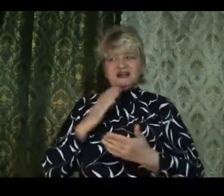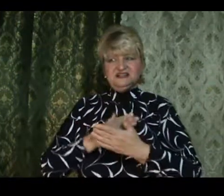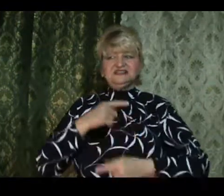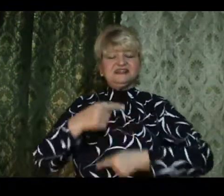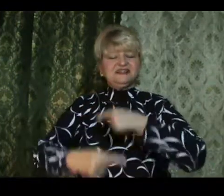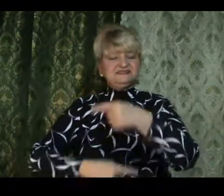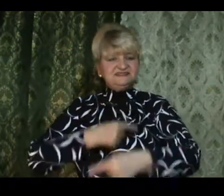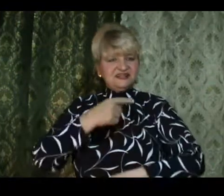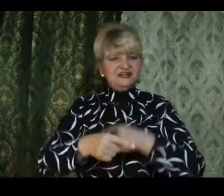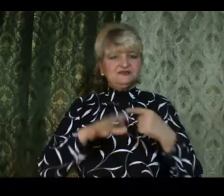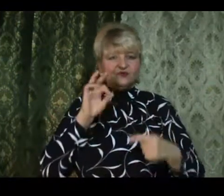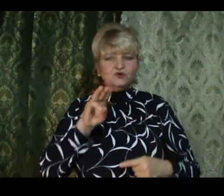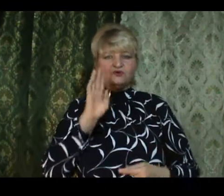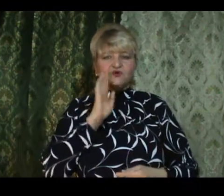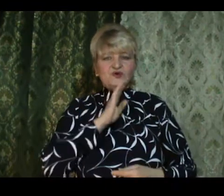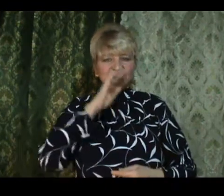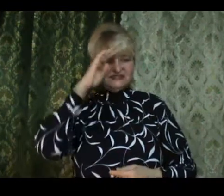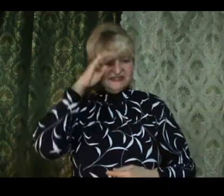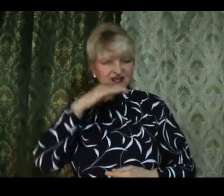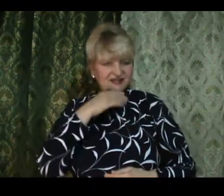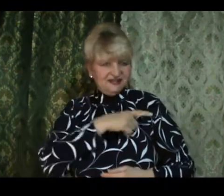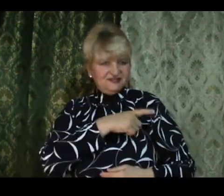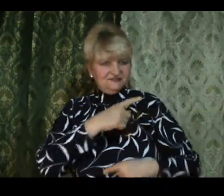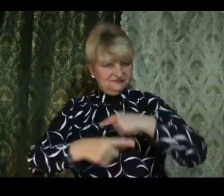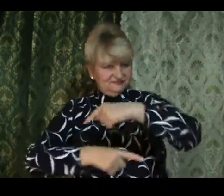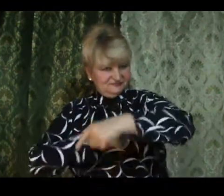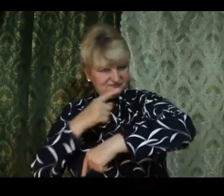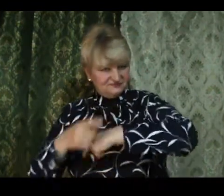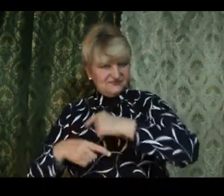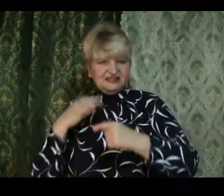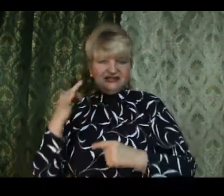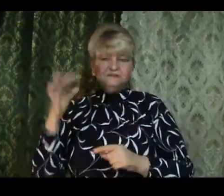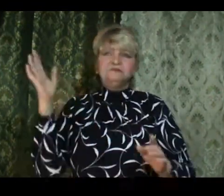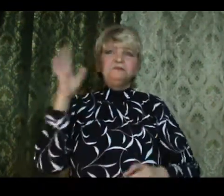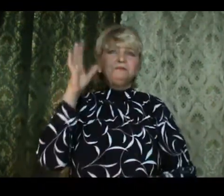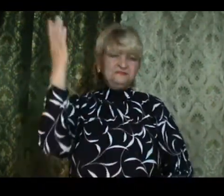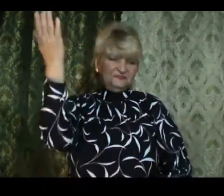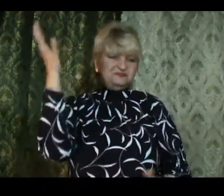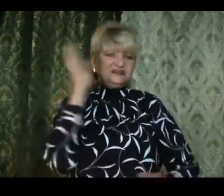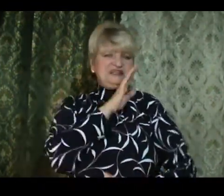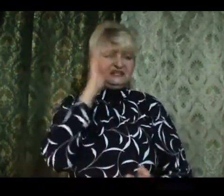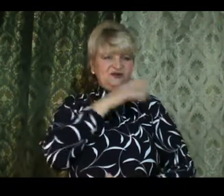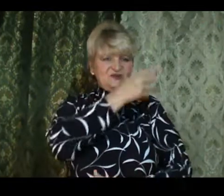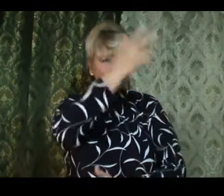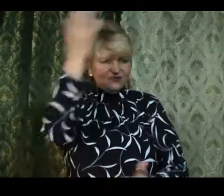goes to body